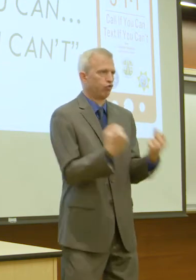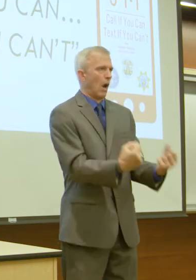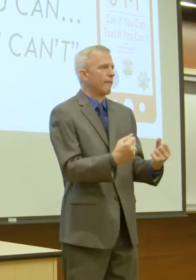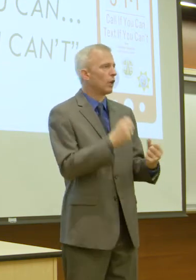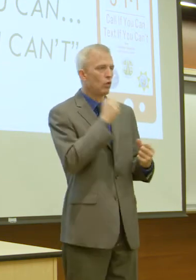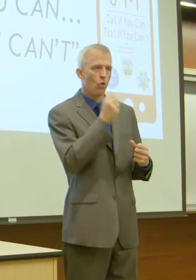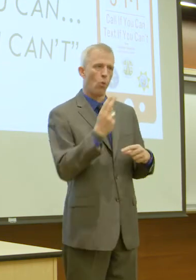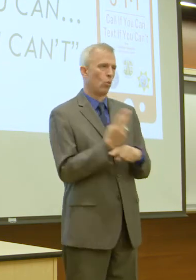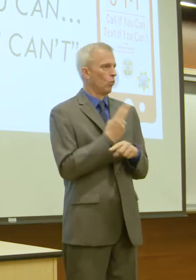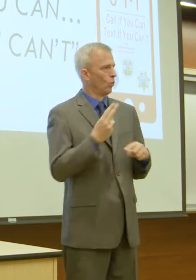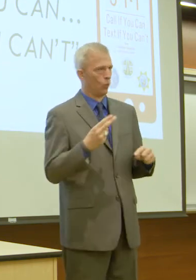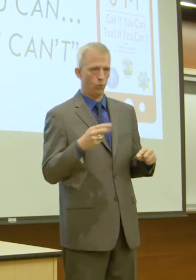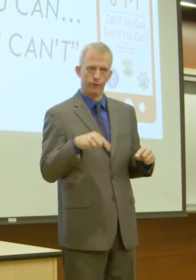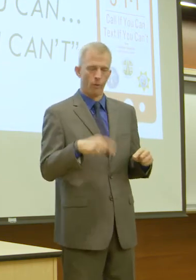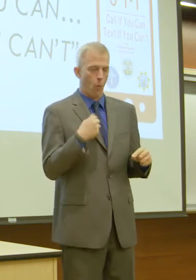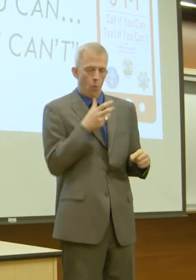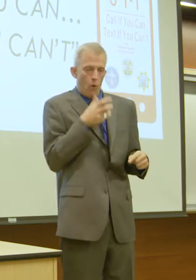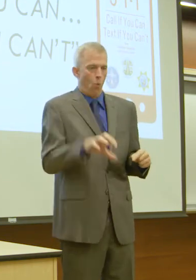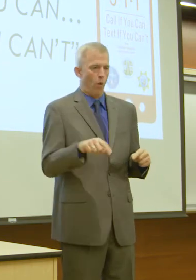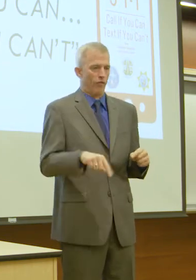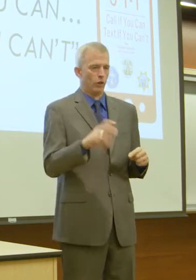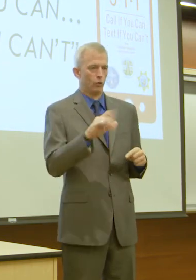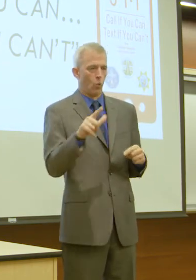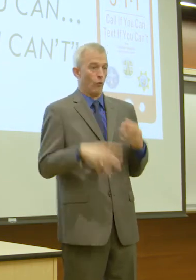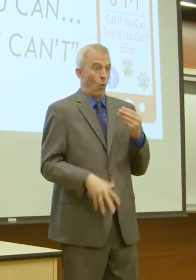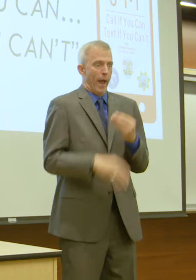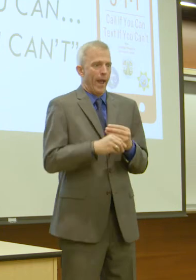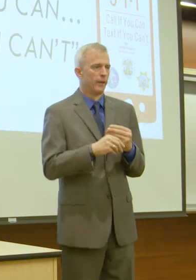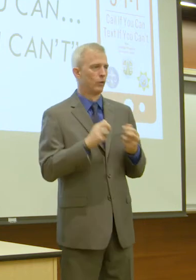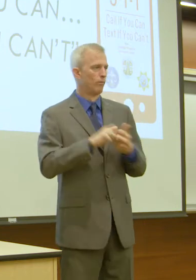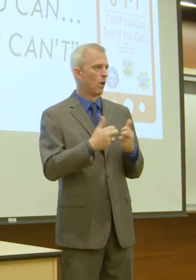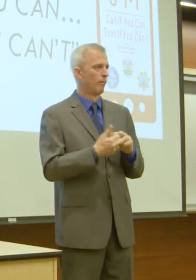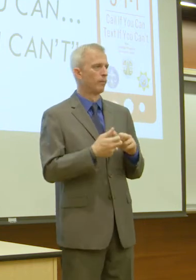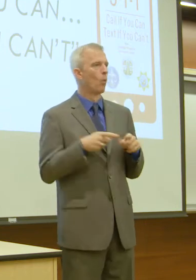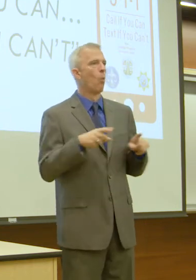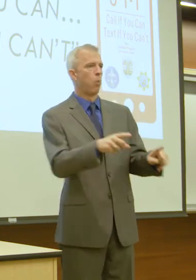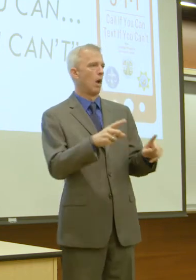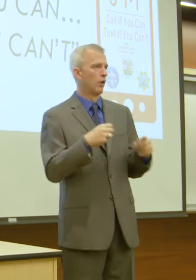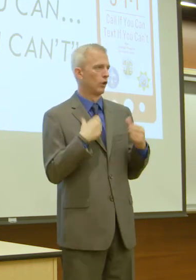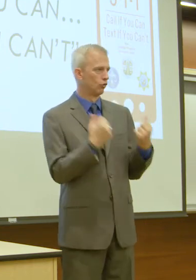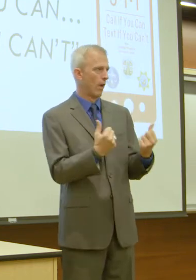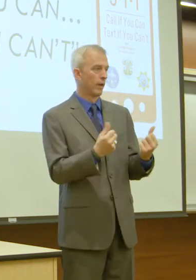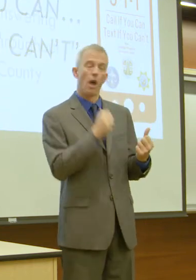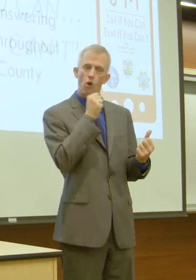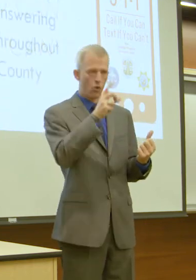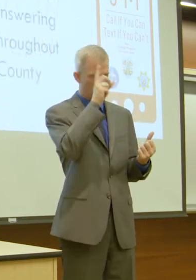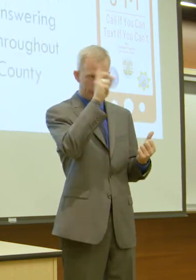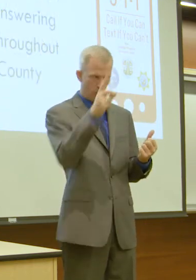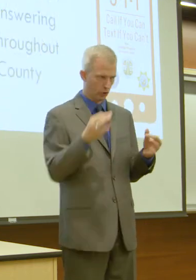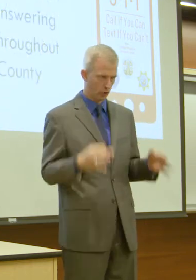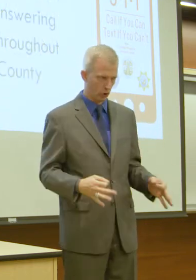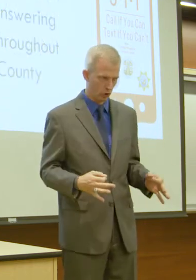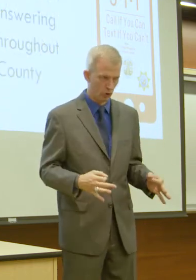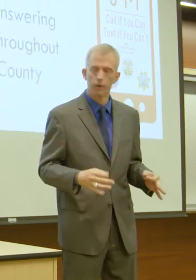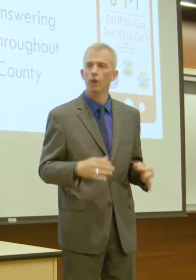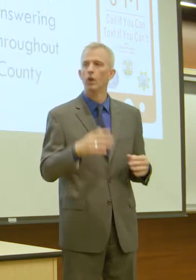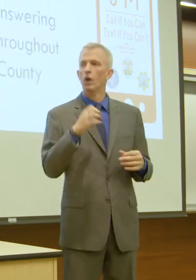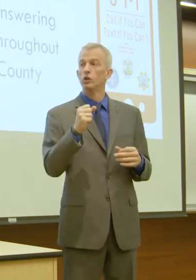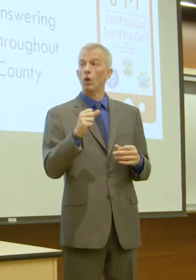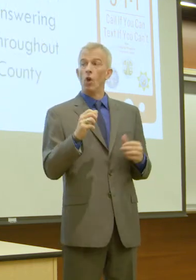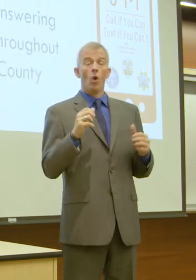add to any problems out there when you're operating a motor vehicle. That is not a smart decision. So with that said,